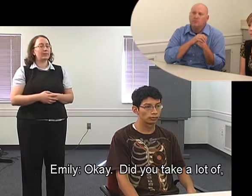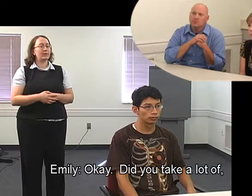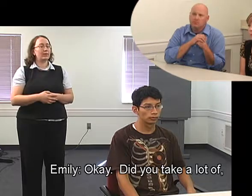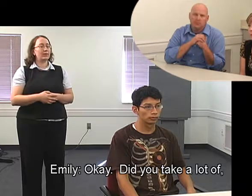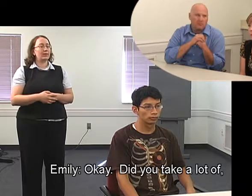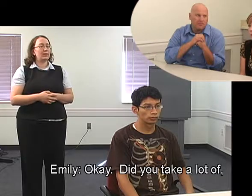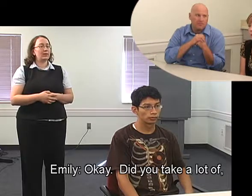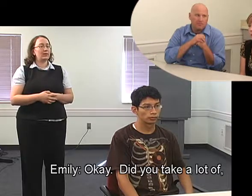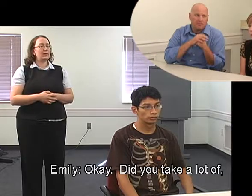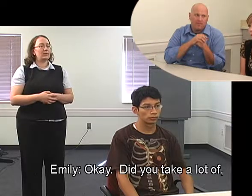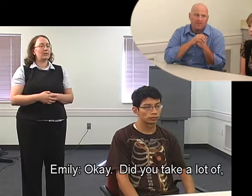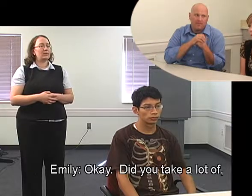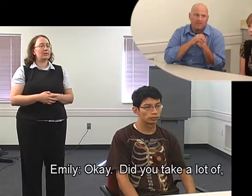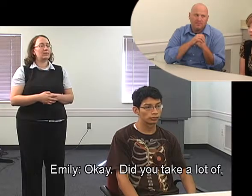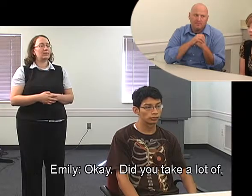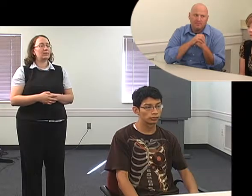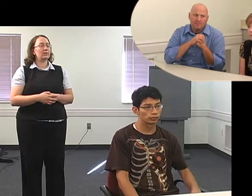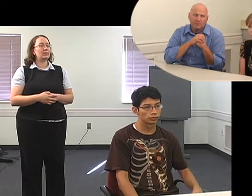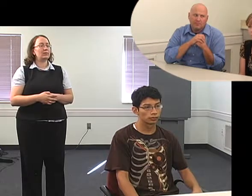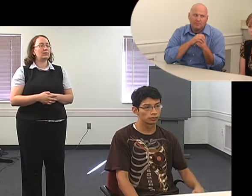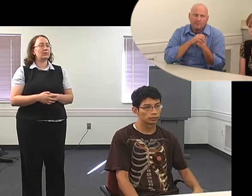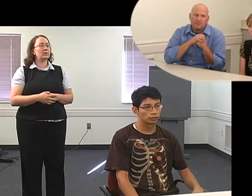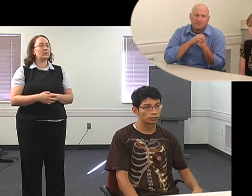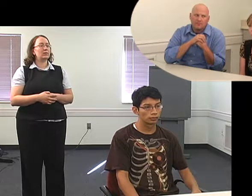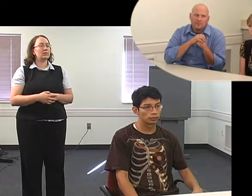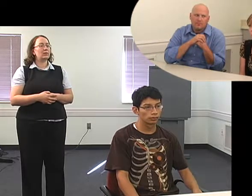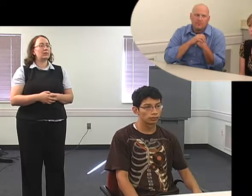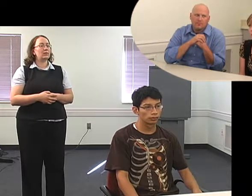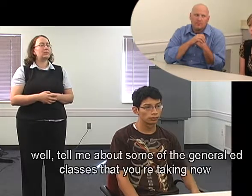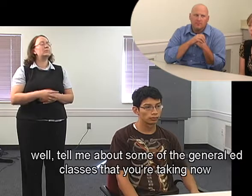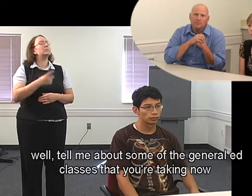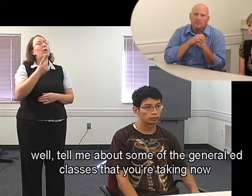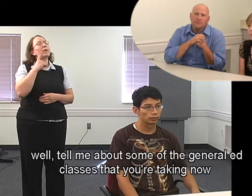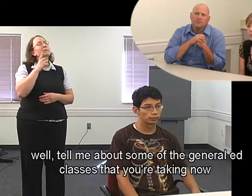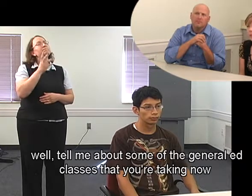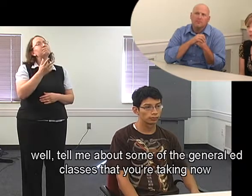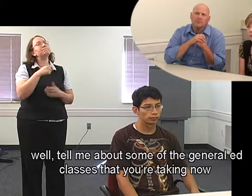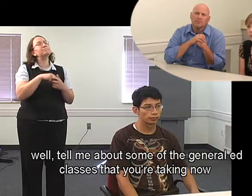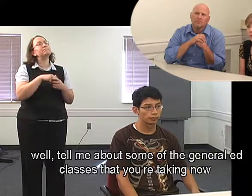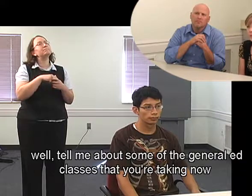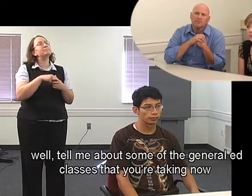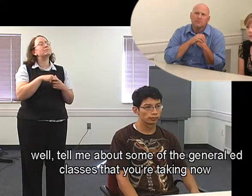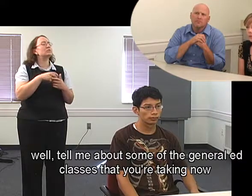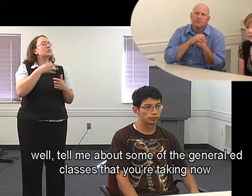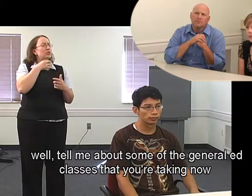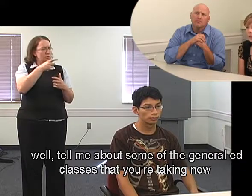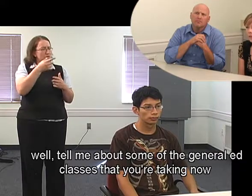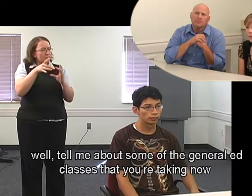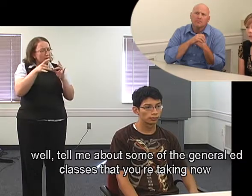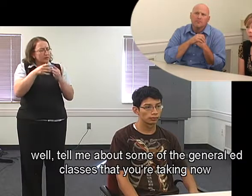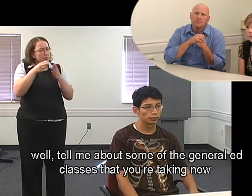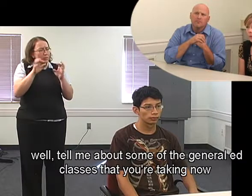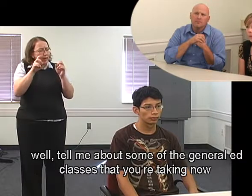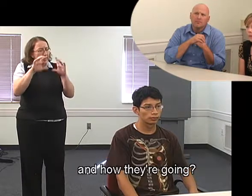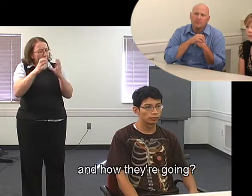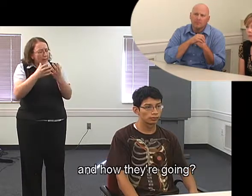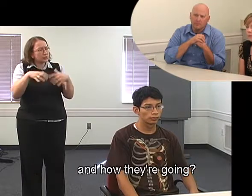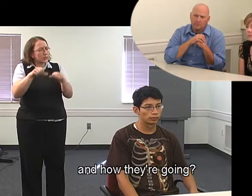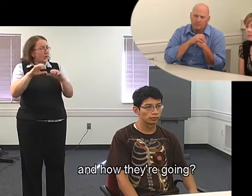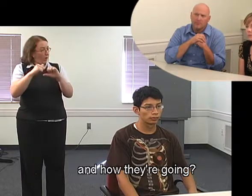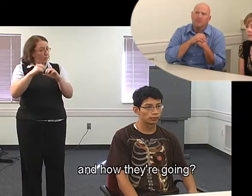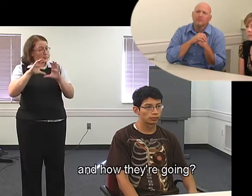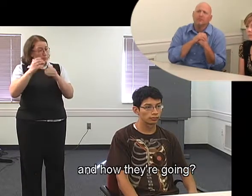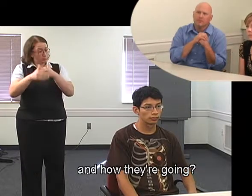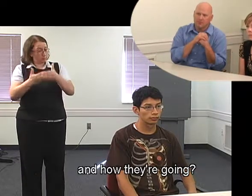Okay. Did you take a lot of... Well, tell me actually about some of the general ed classes that you're taking now and how they're going.